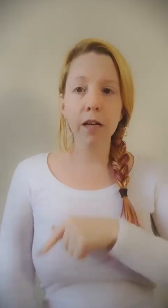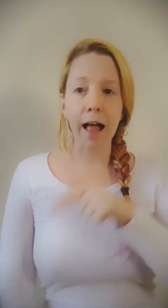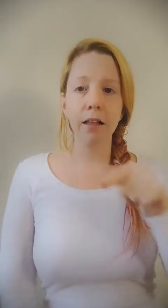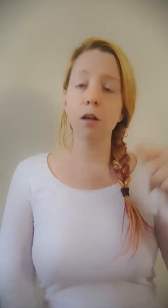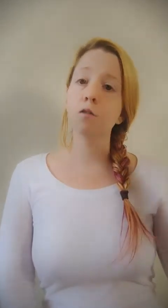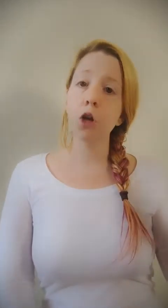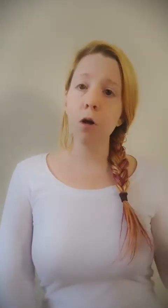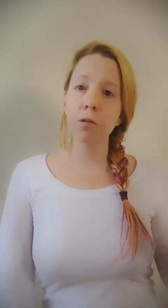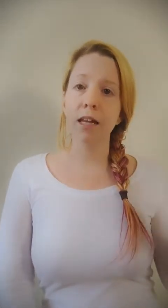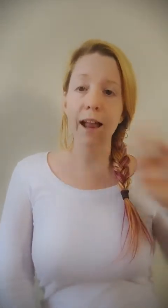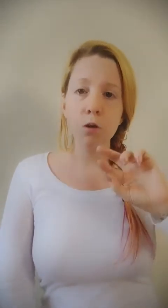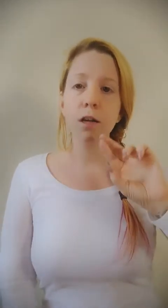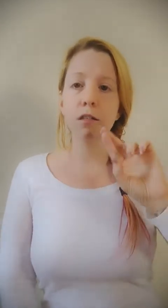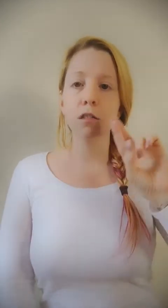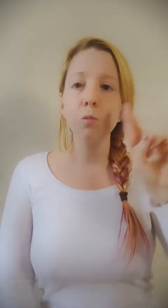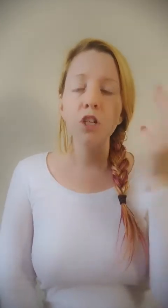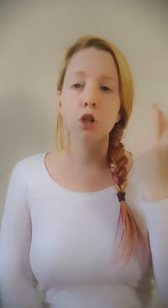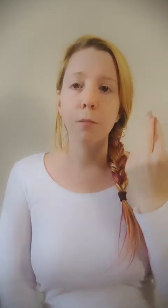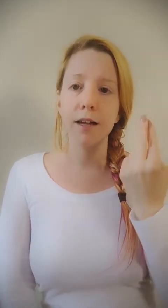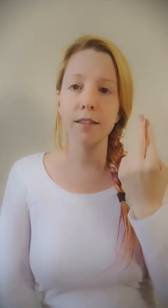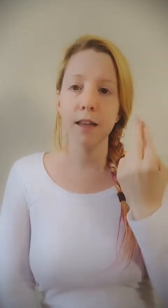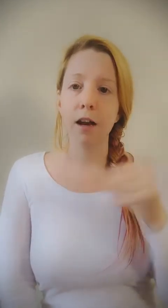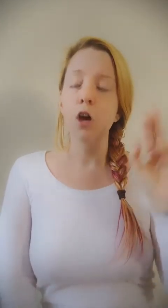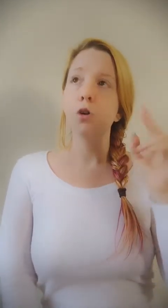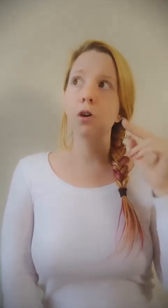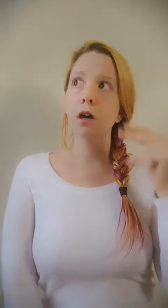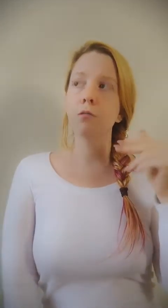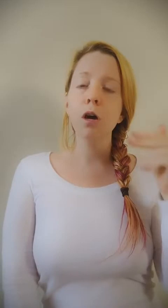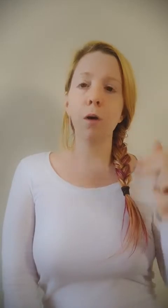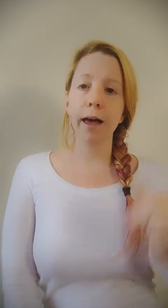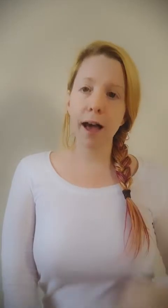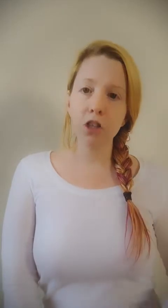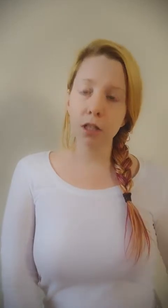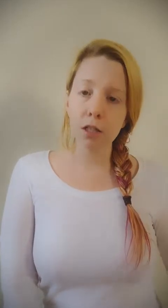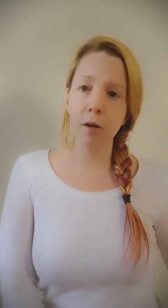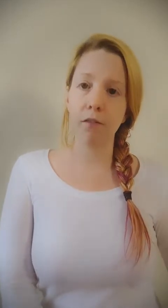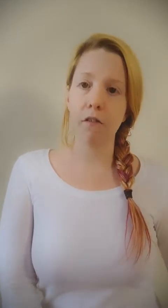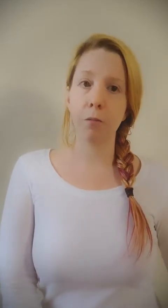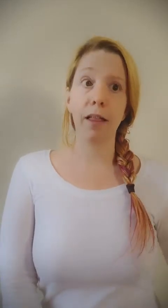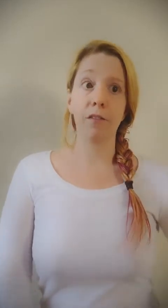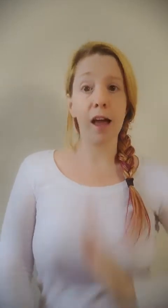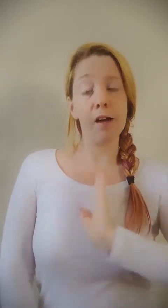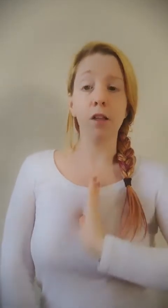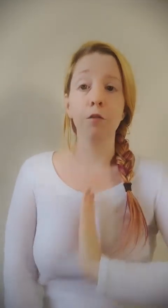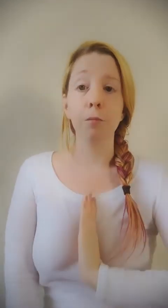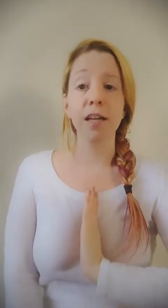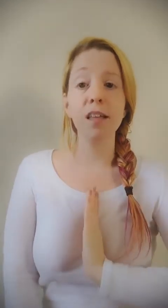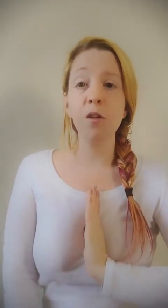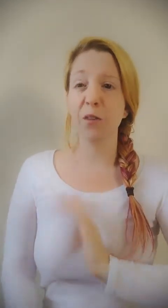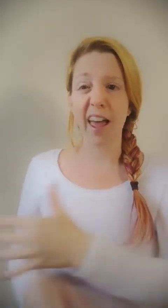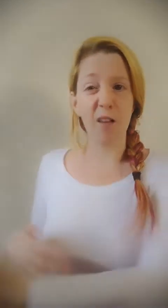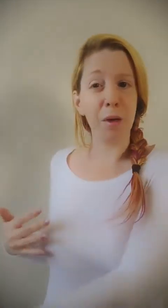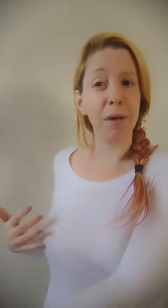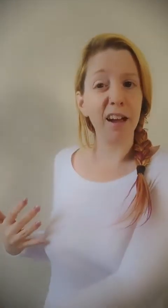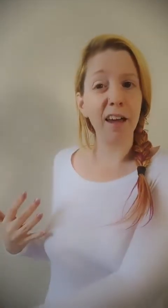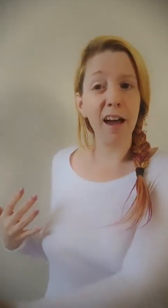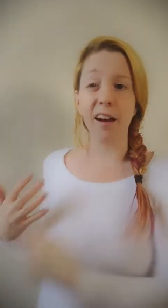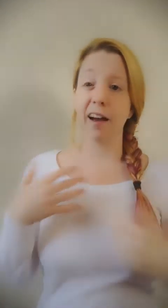reality you've chosen, and you can switch your mindset. You can go, no, I actually do have love in my life. I have love for myself. I have maybe a cat. I